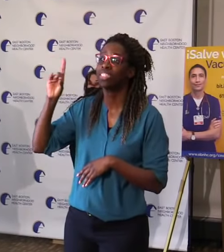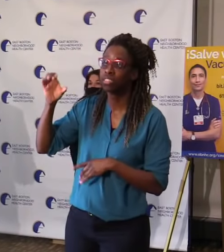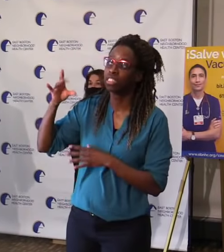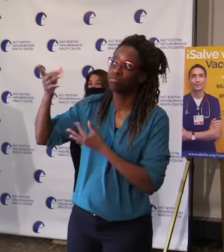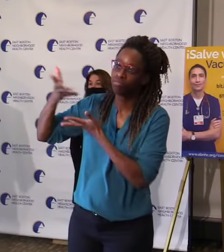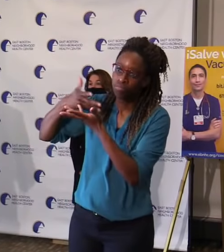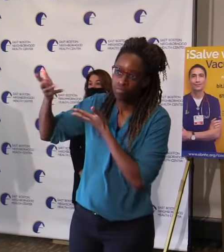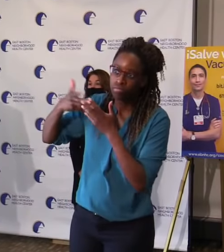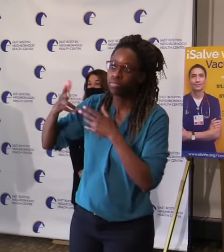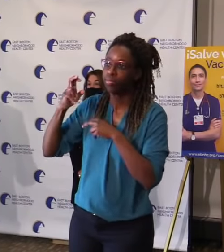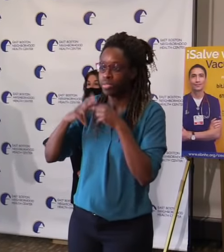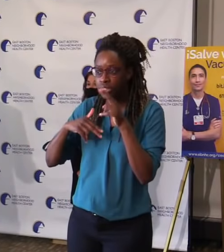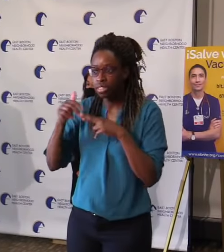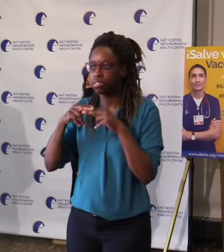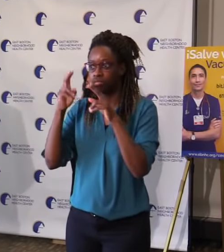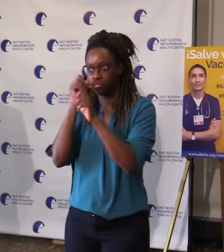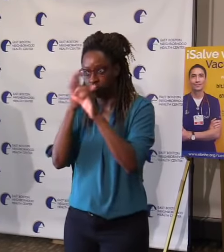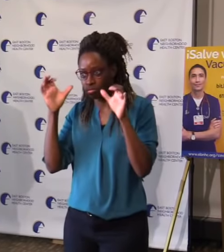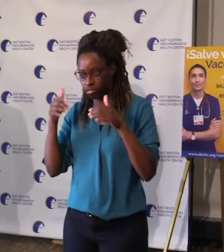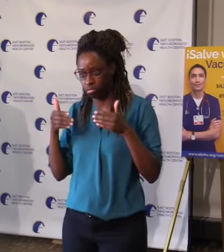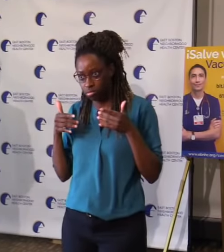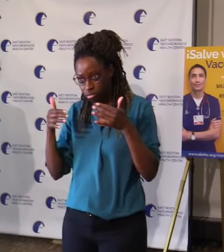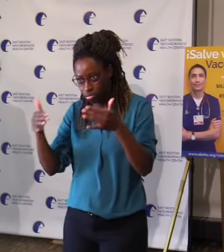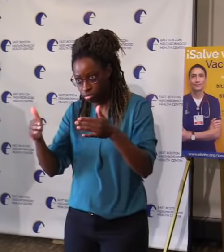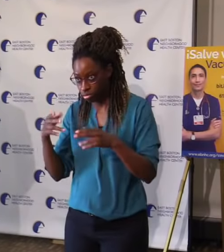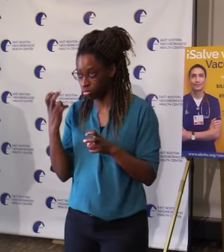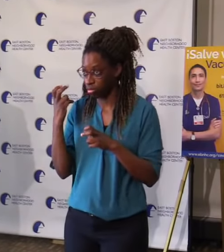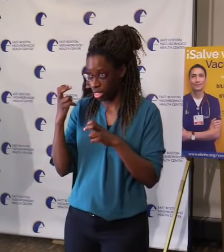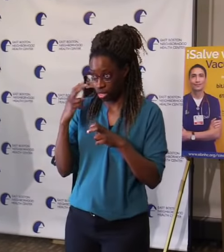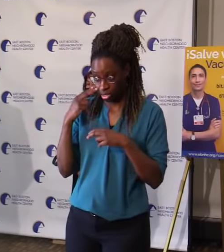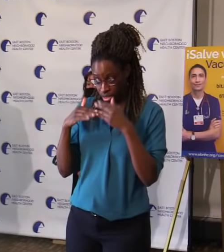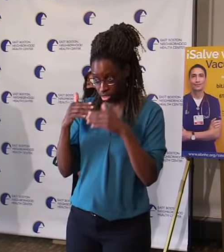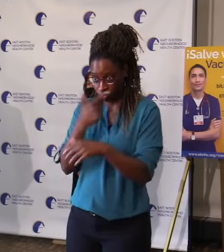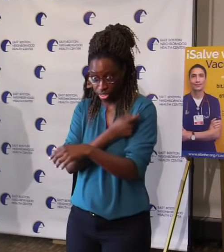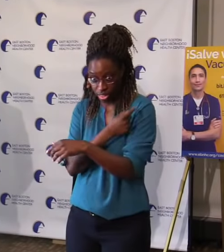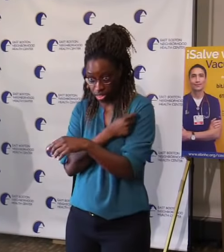This capacity is designed to do a lot more dosing